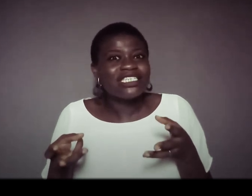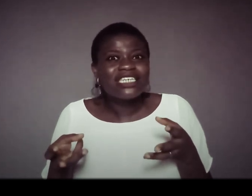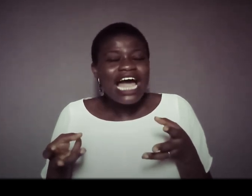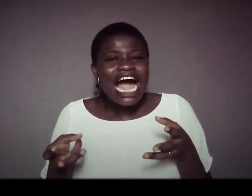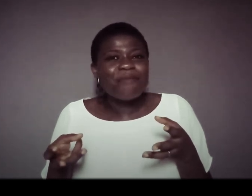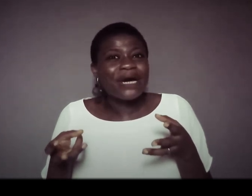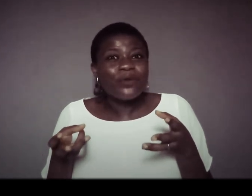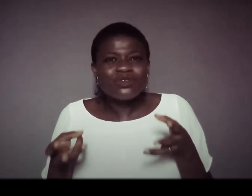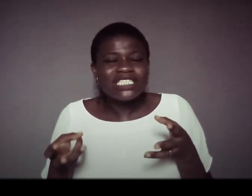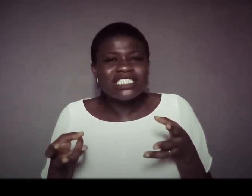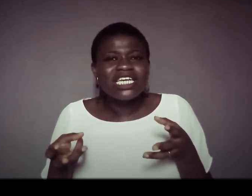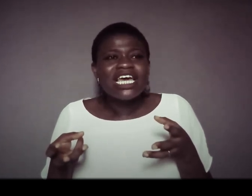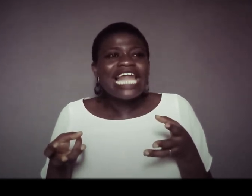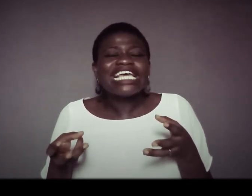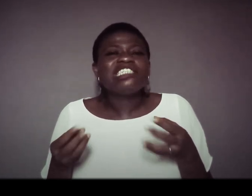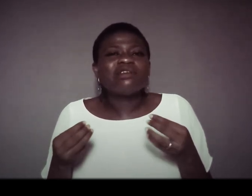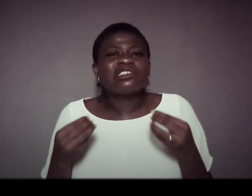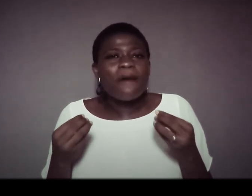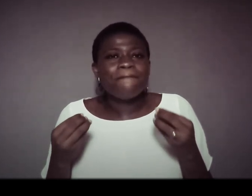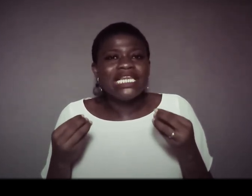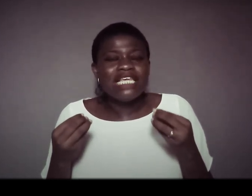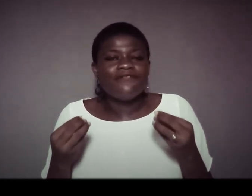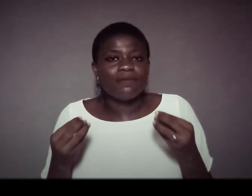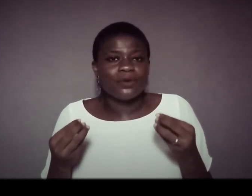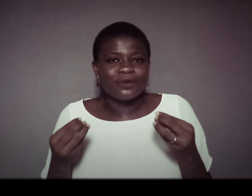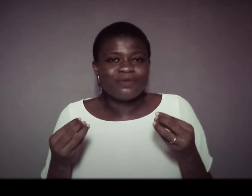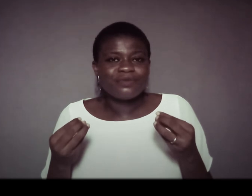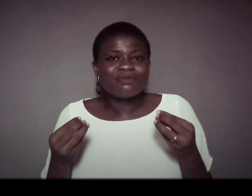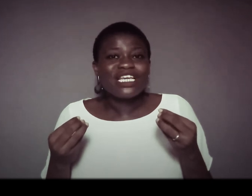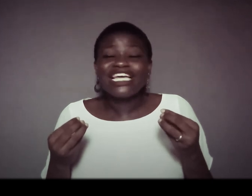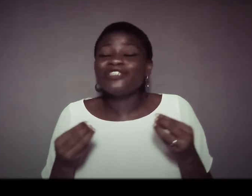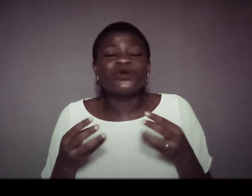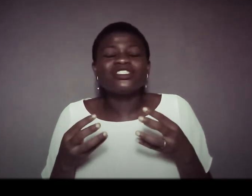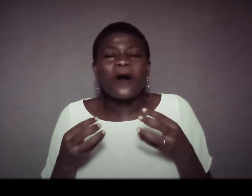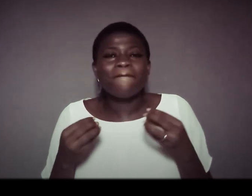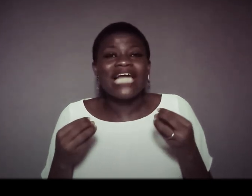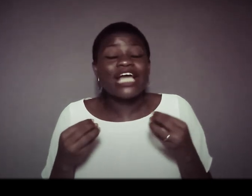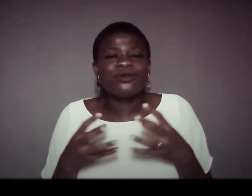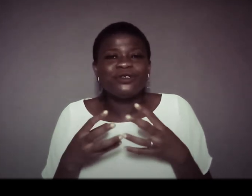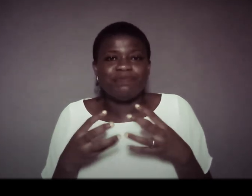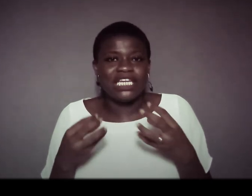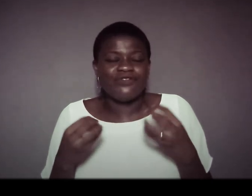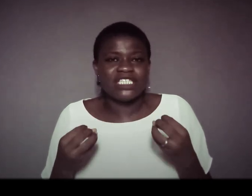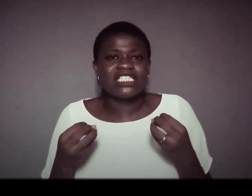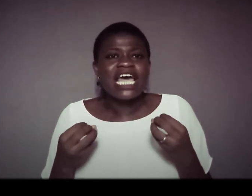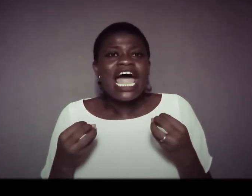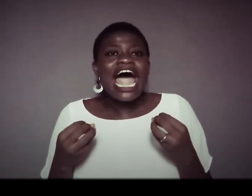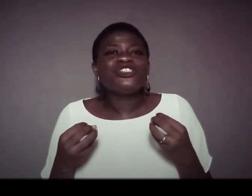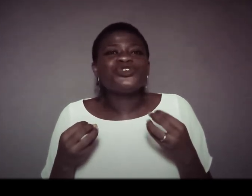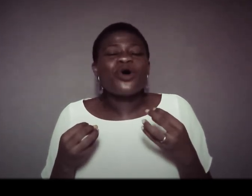and my white wedding like it was unbelievable it was um i couldn't believe it i saw